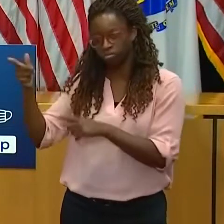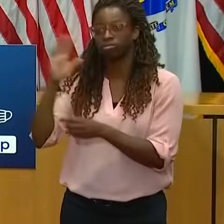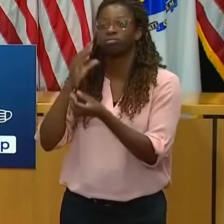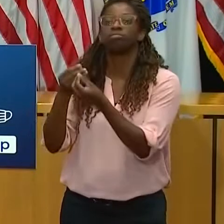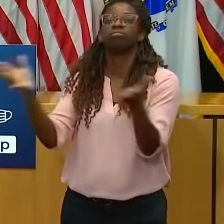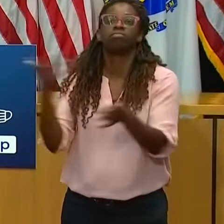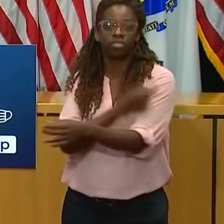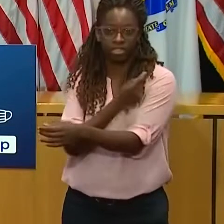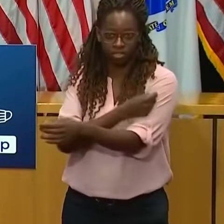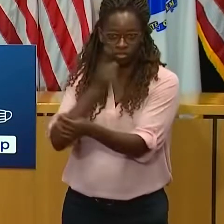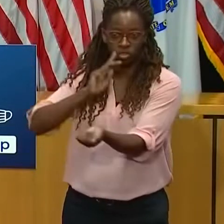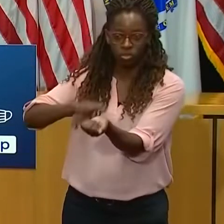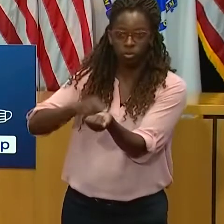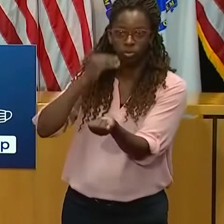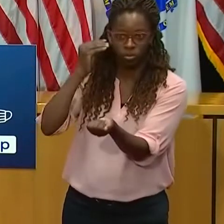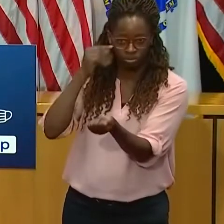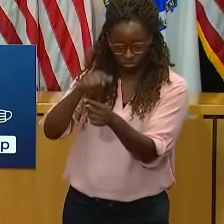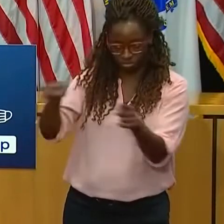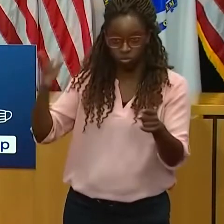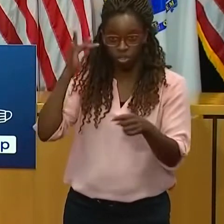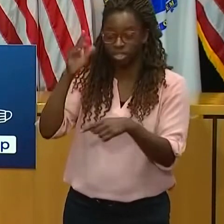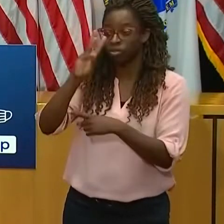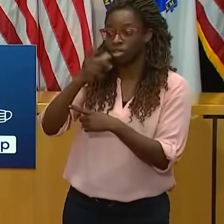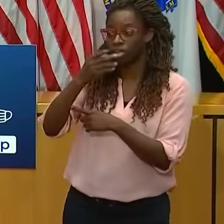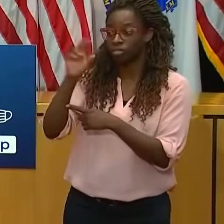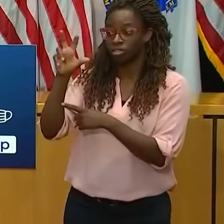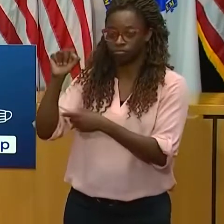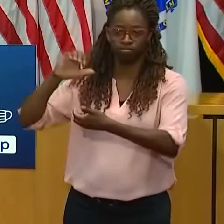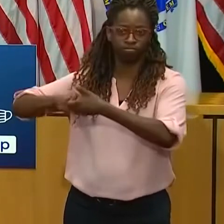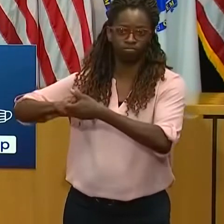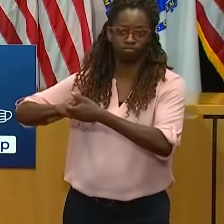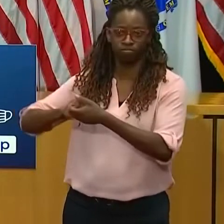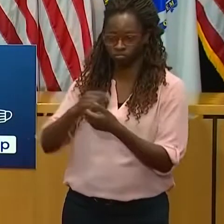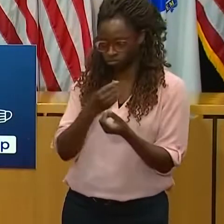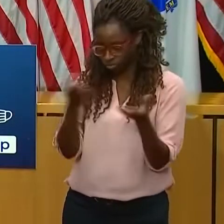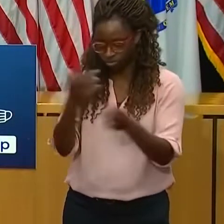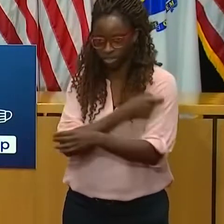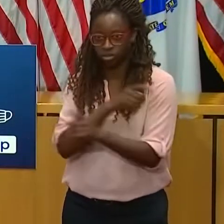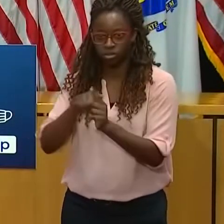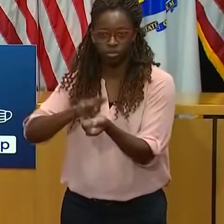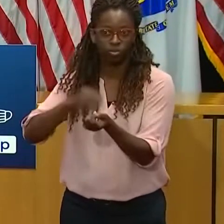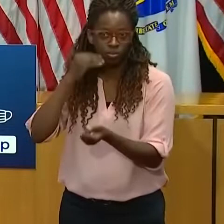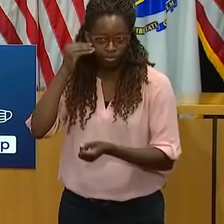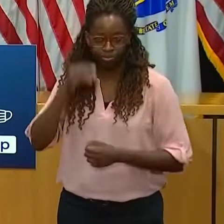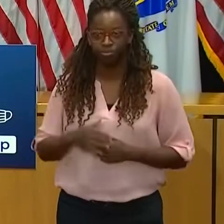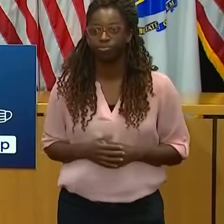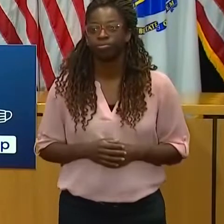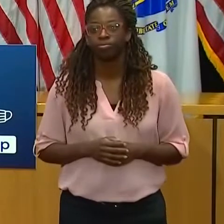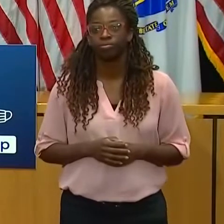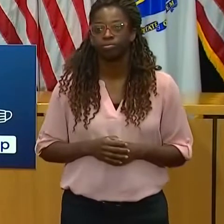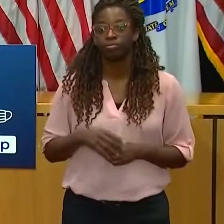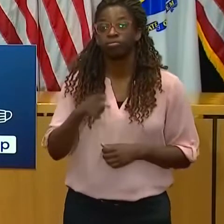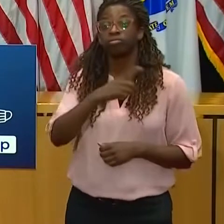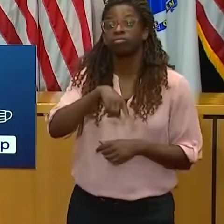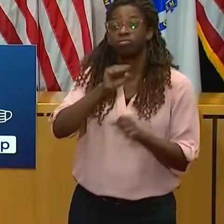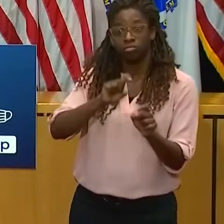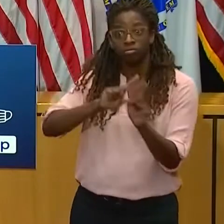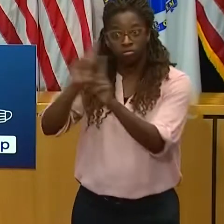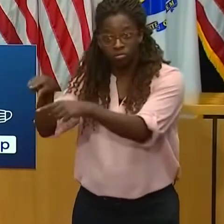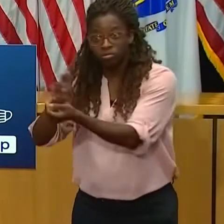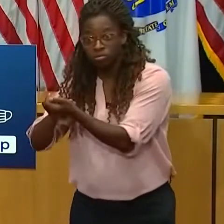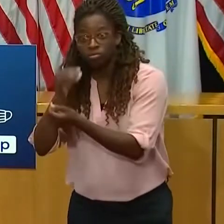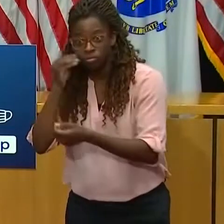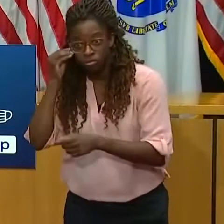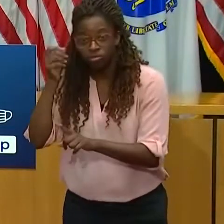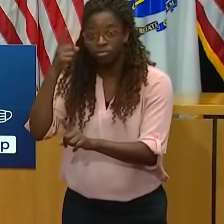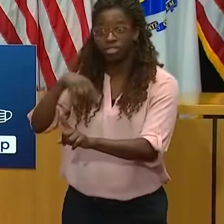partnership program. Their teams will travel to facilities to administer vaccines to residents and staff over several